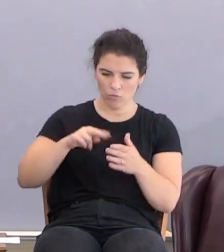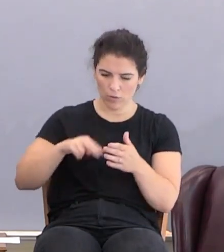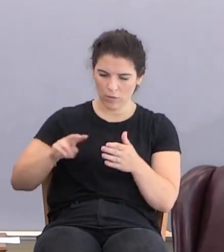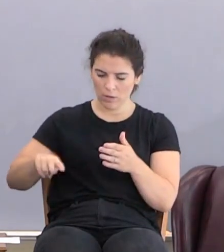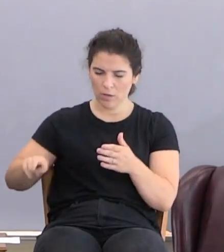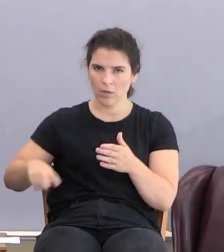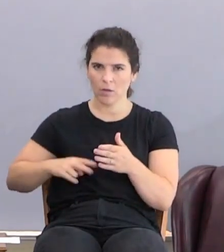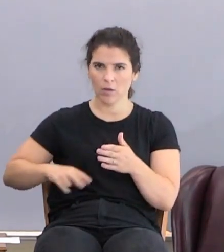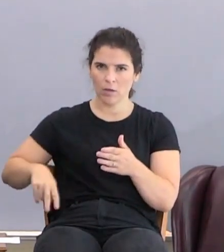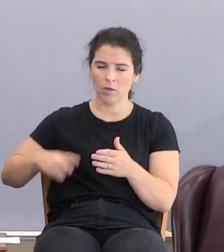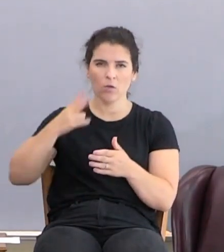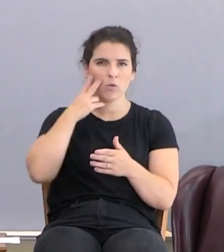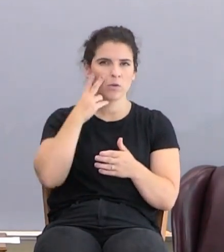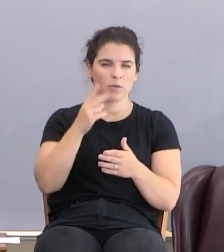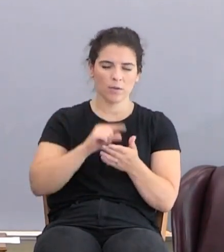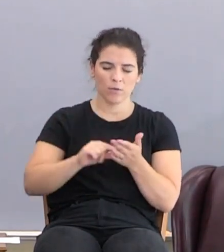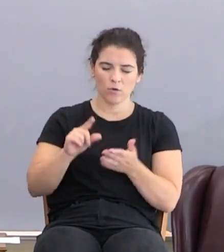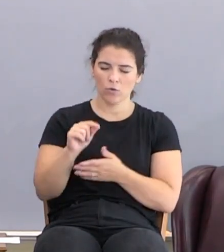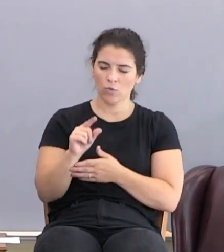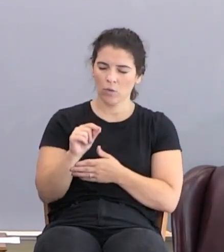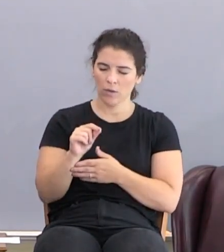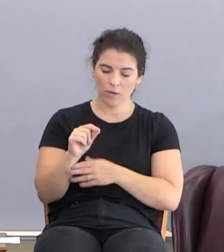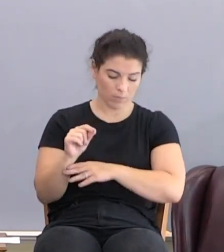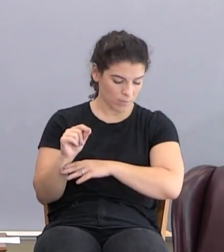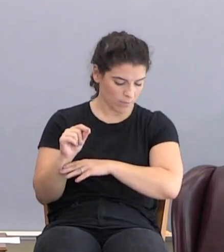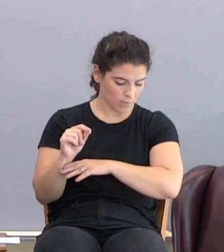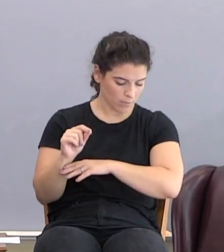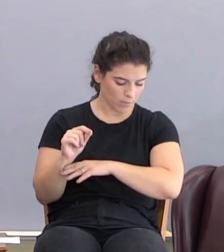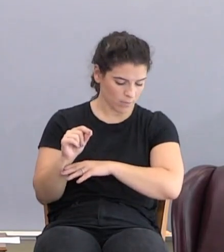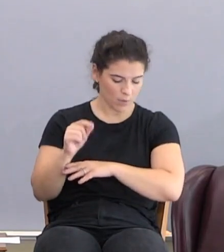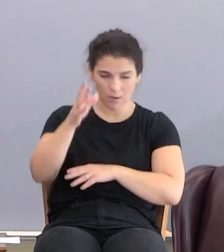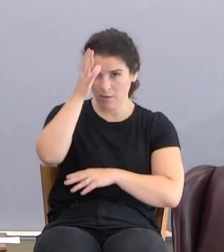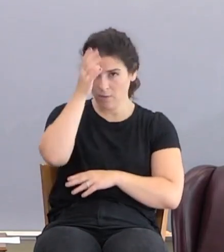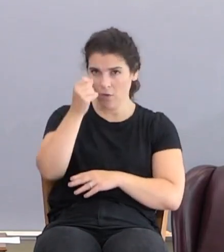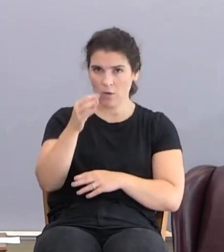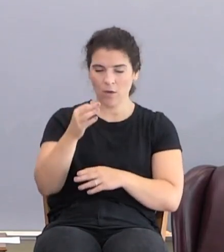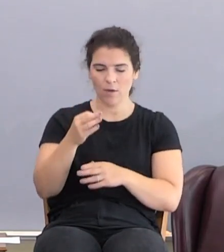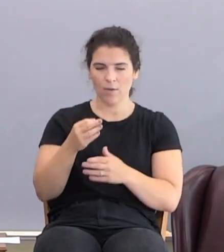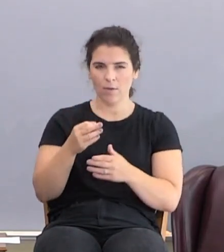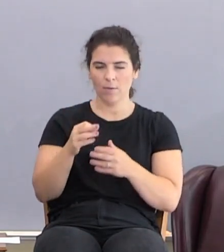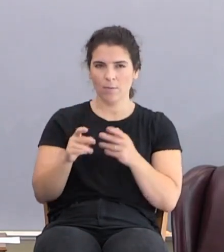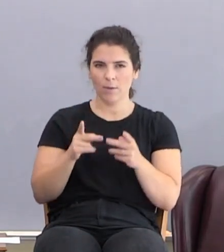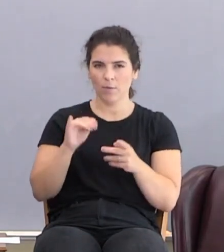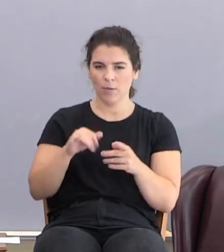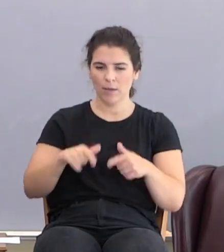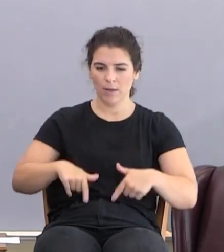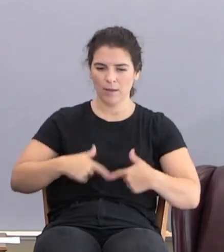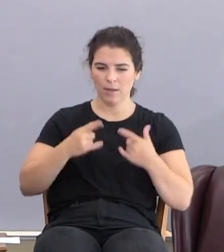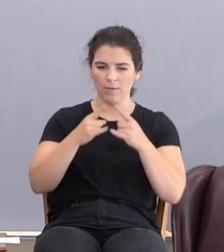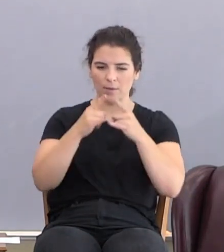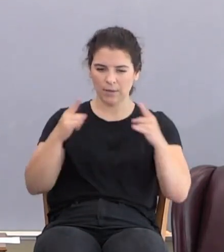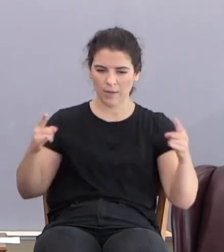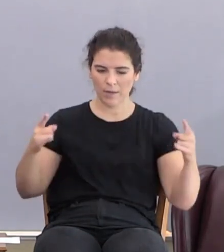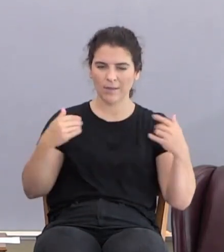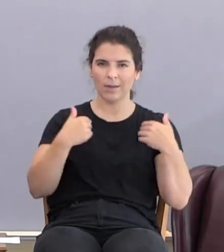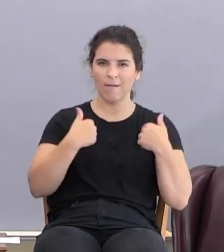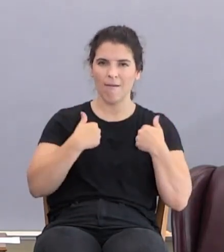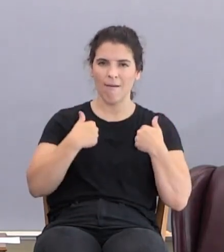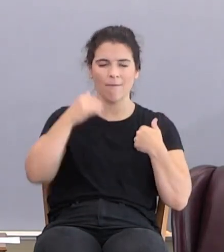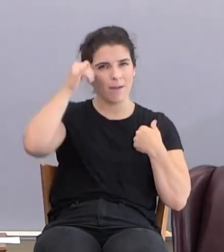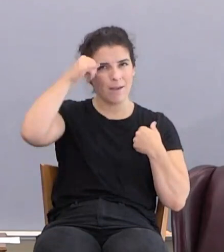you'll see in verse 20, He's the father of such that dwell in tents and have cattle.